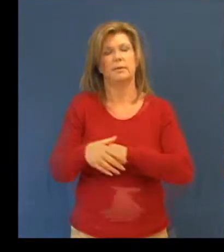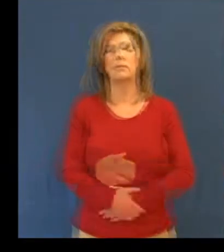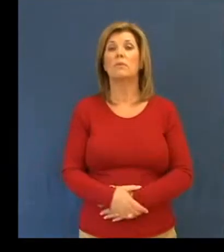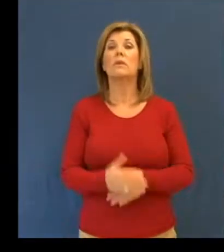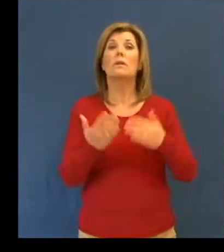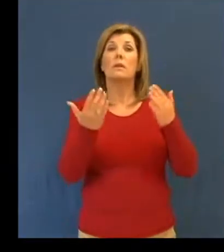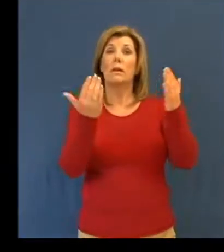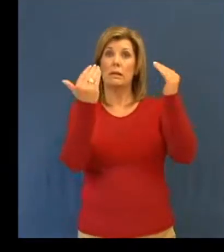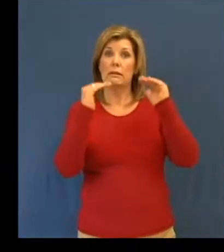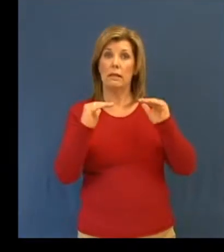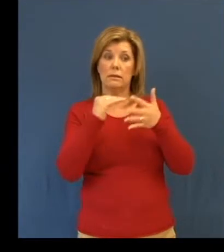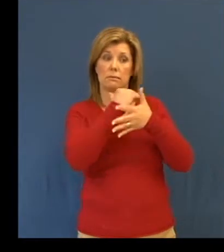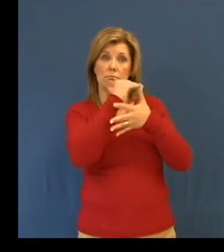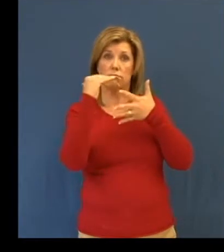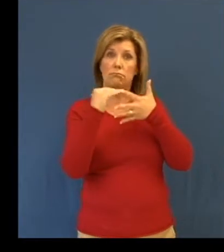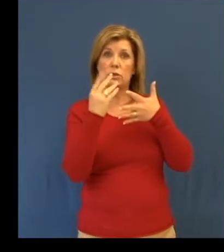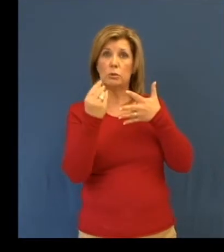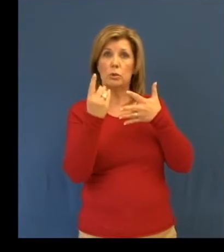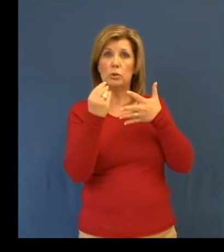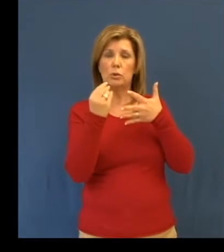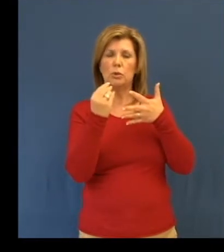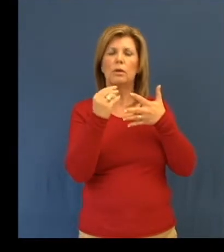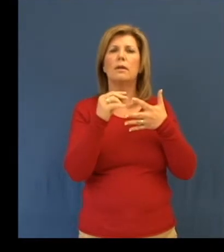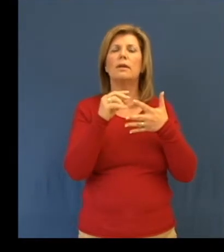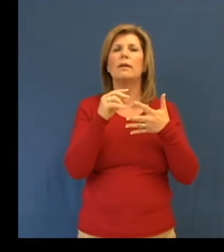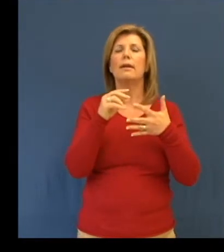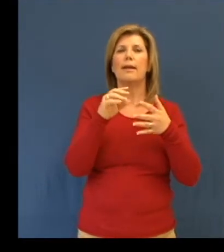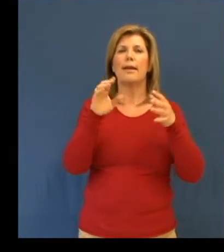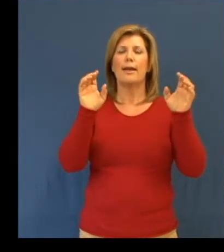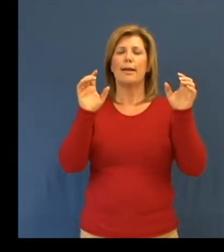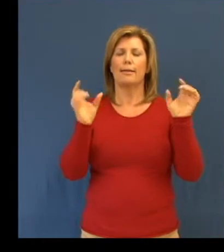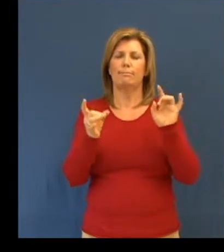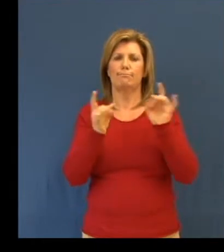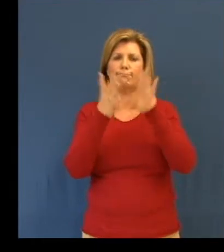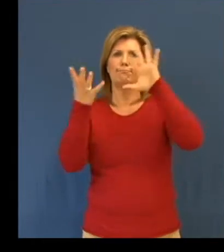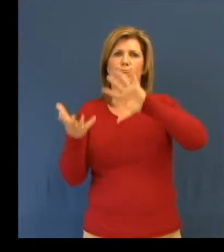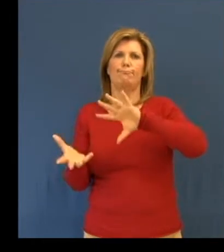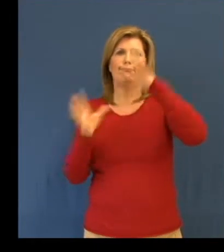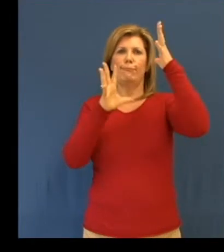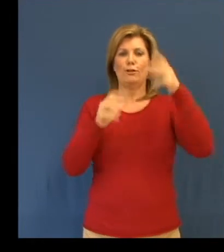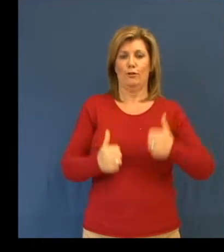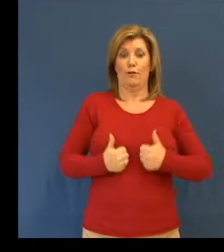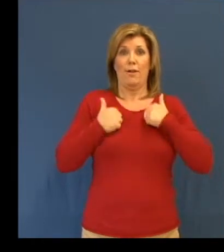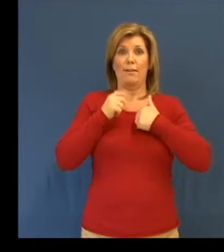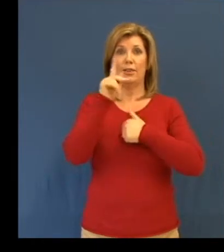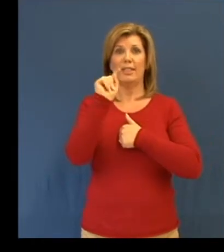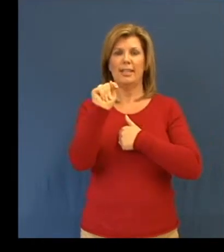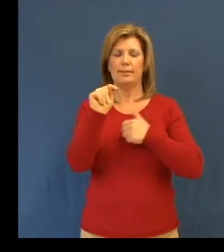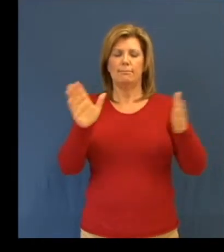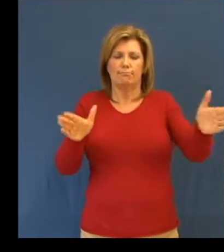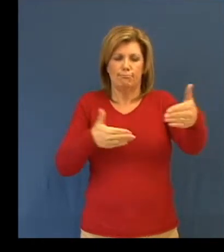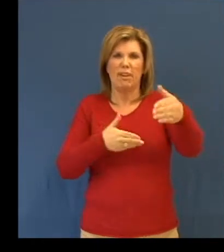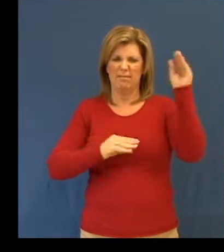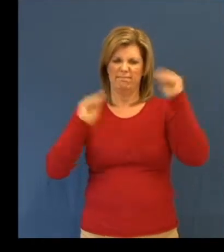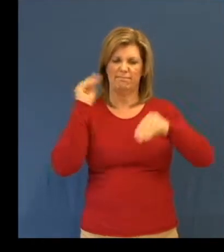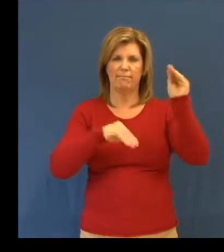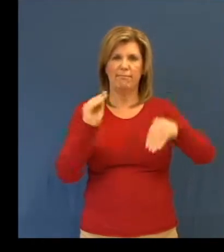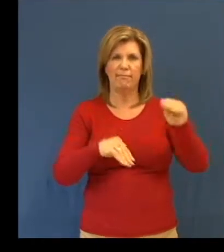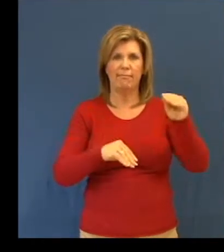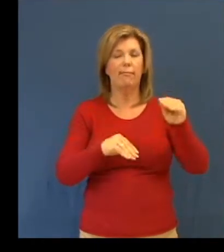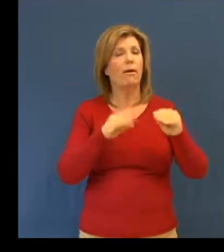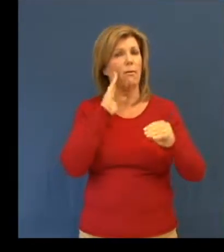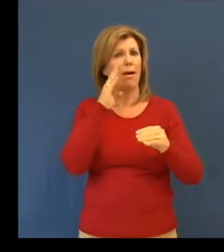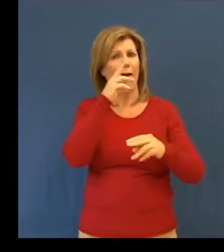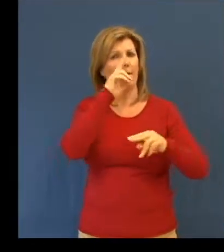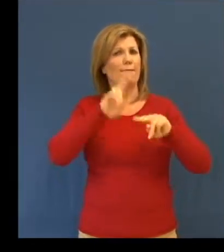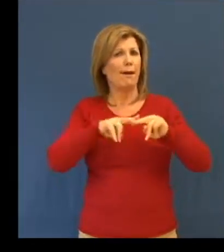Next, assemble a 72-hour emergency survival kit. This can be a fun activity for the whole family.